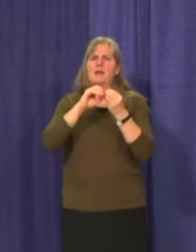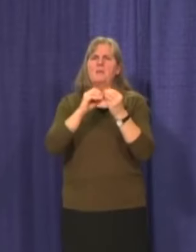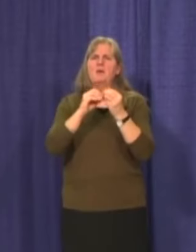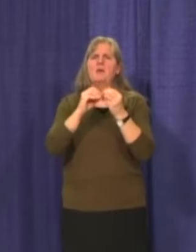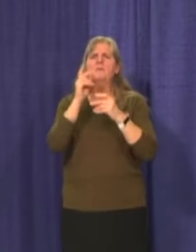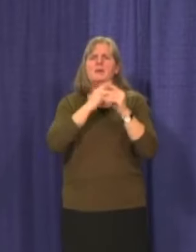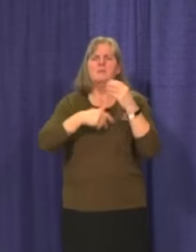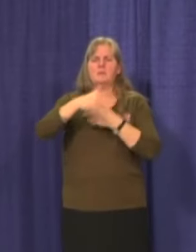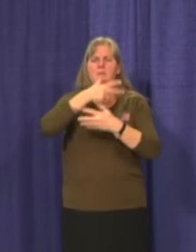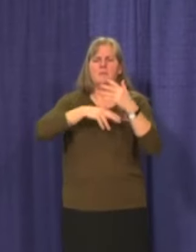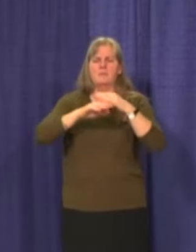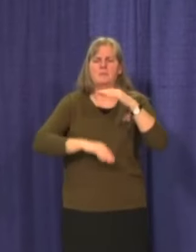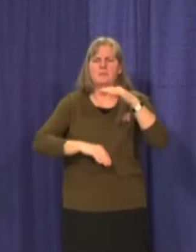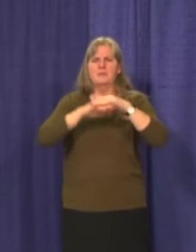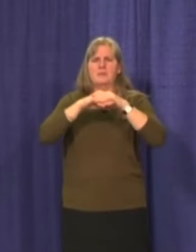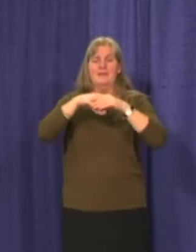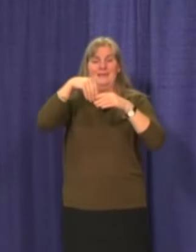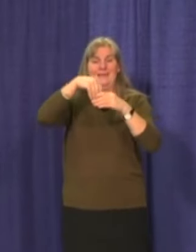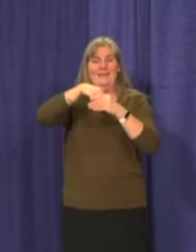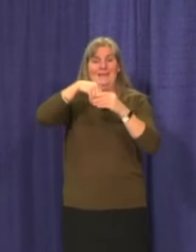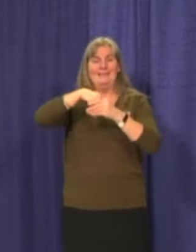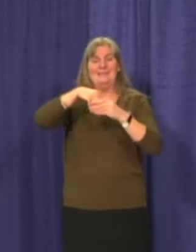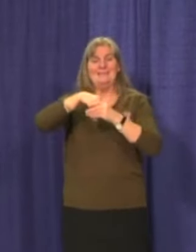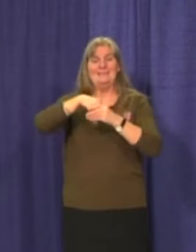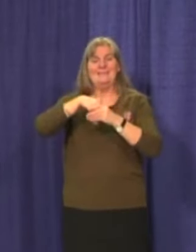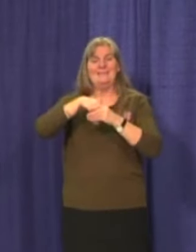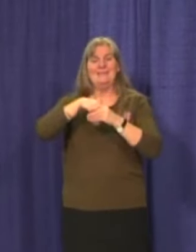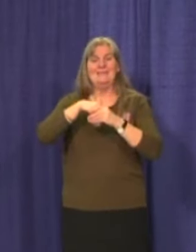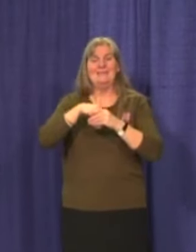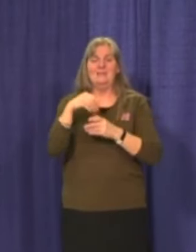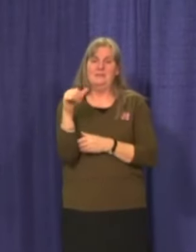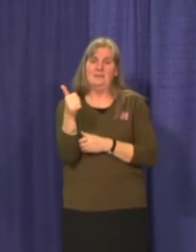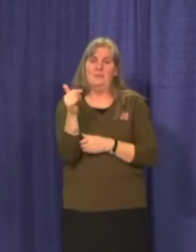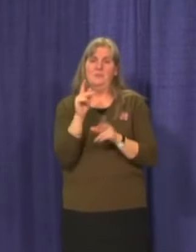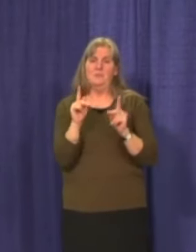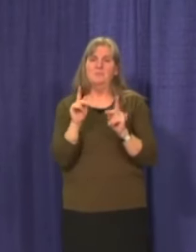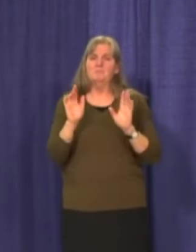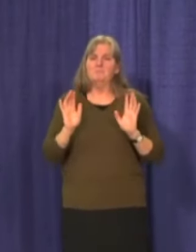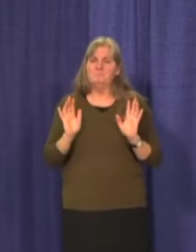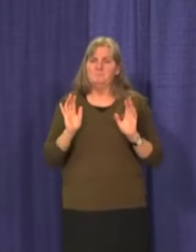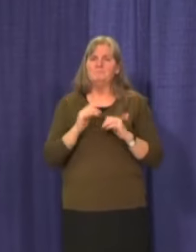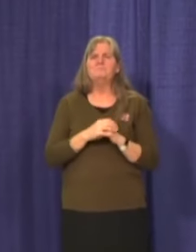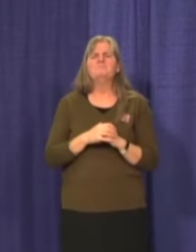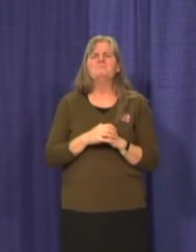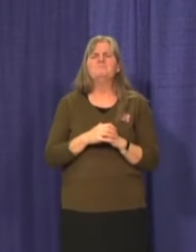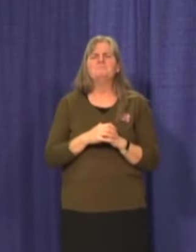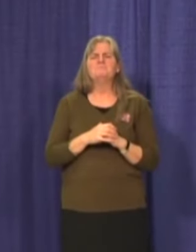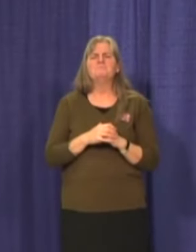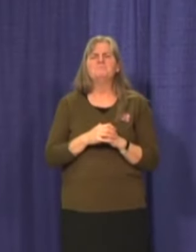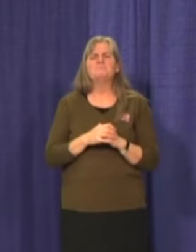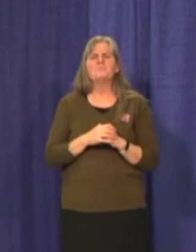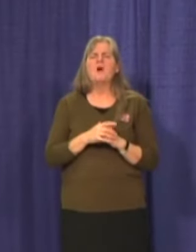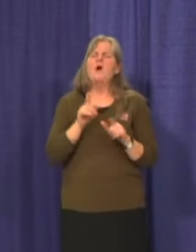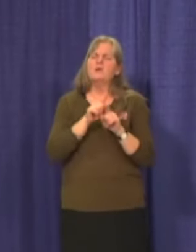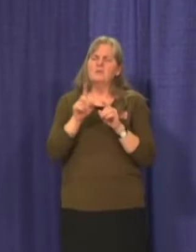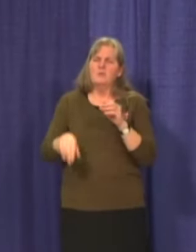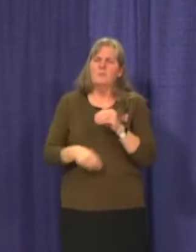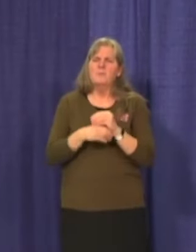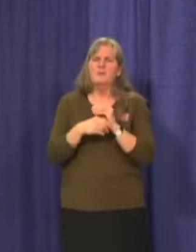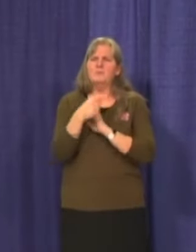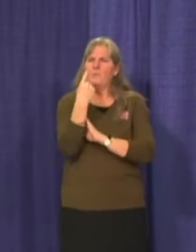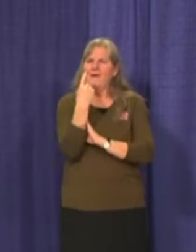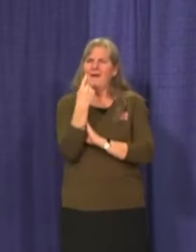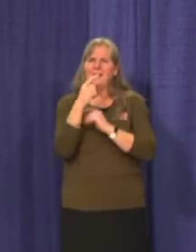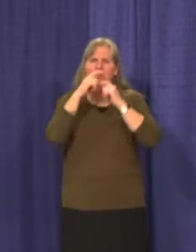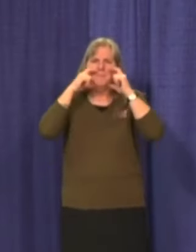place including limiting indoor gatherings to 10 people. The plus one of course is to mask